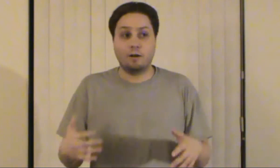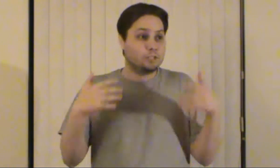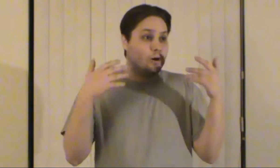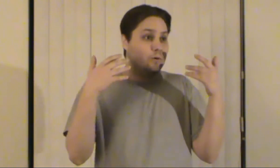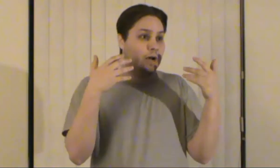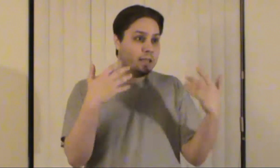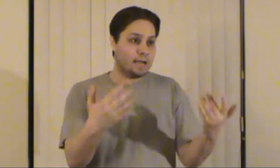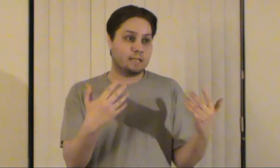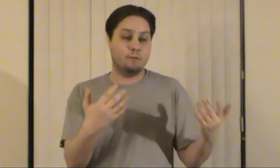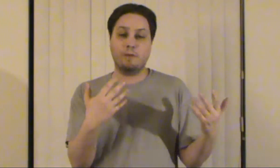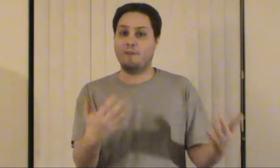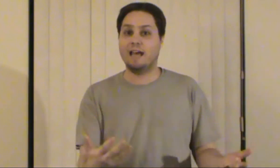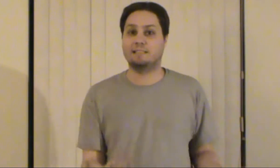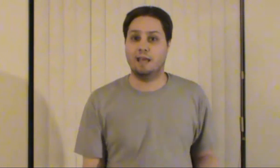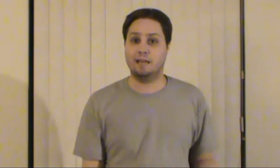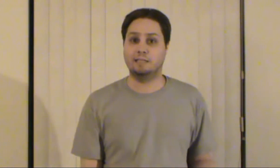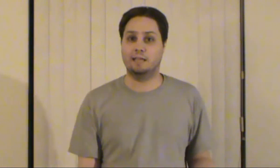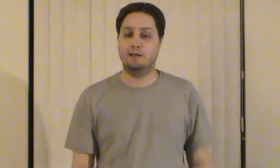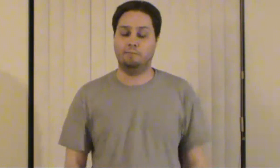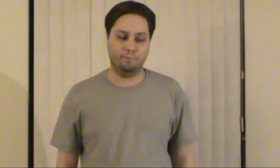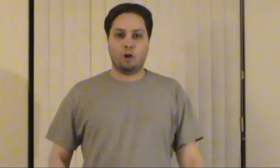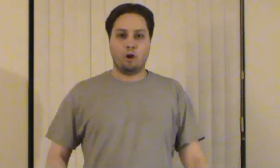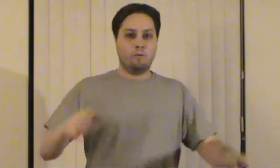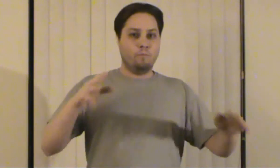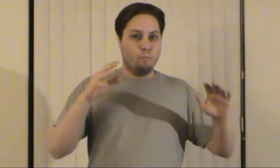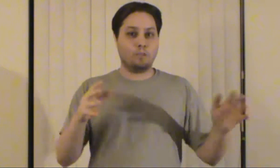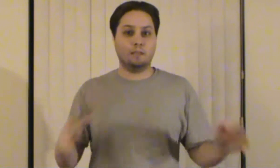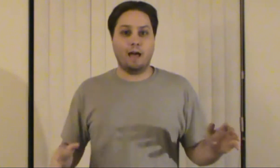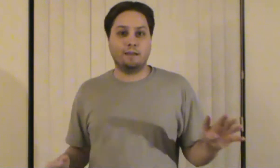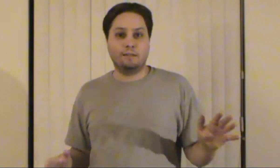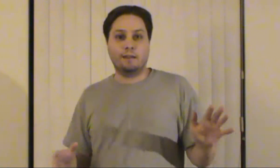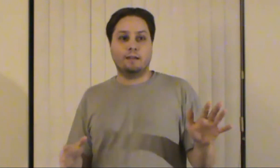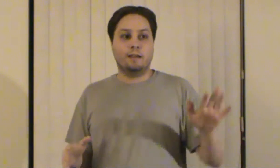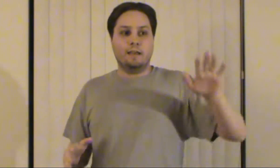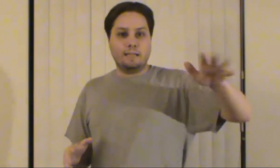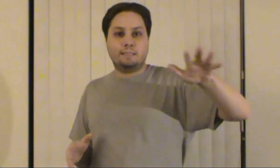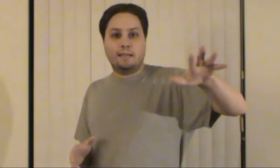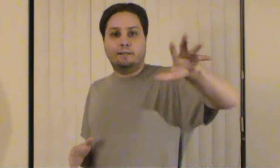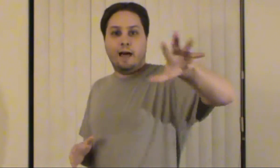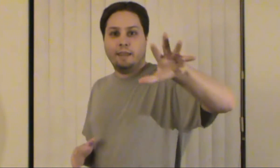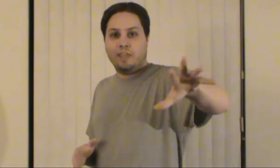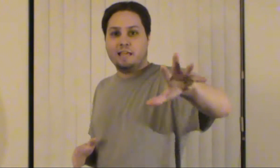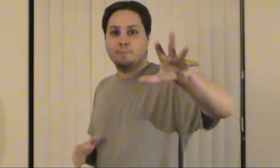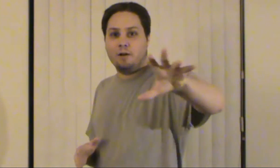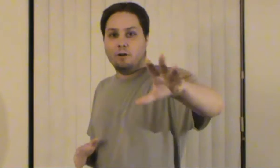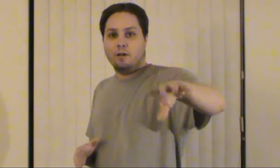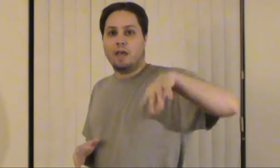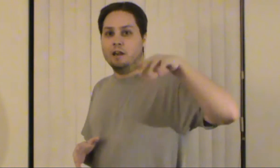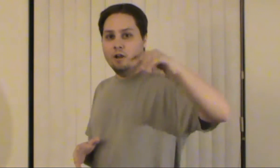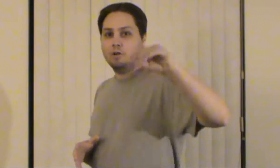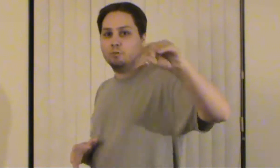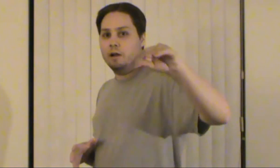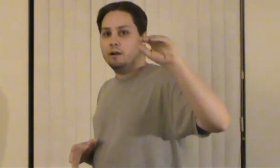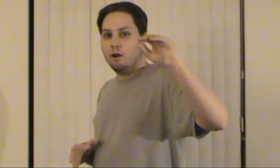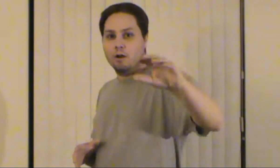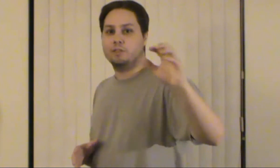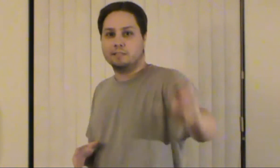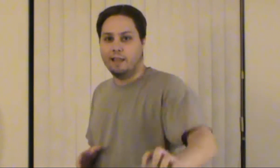earth so that's gonna be fascinating to him so more than likely he's seen a lot of things about earth and knows what earth is